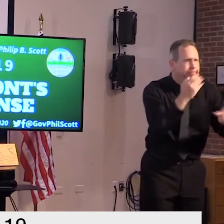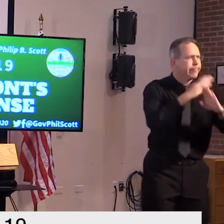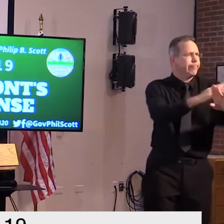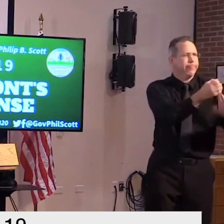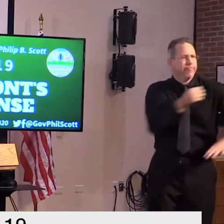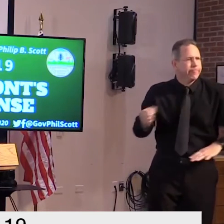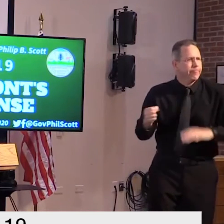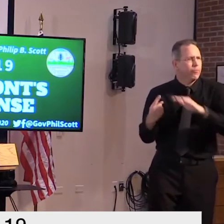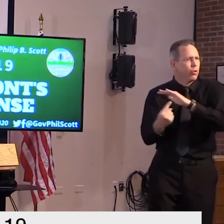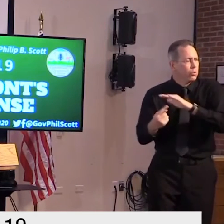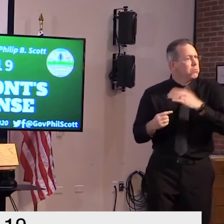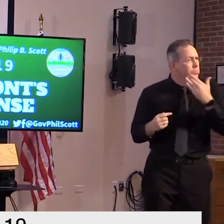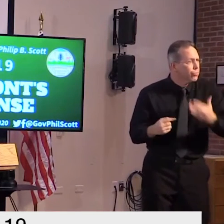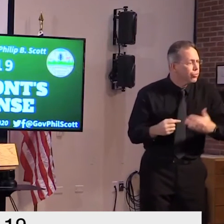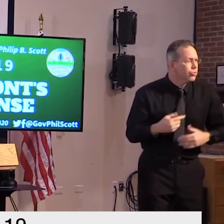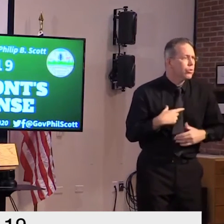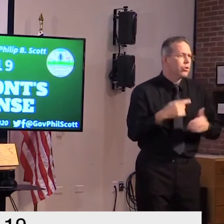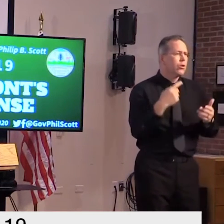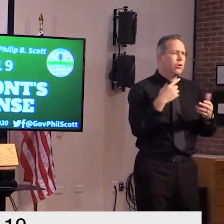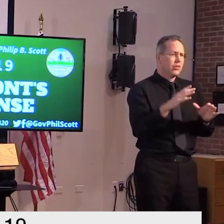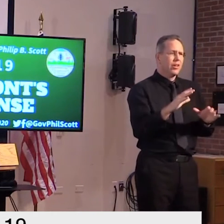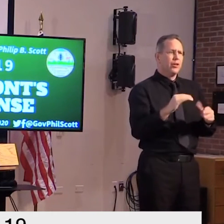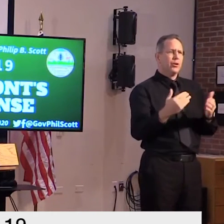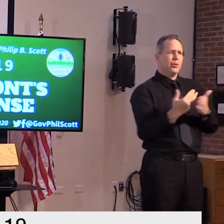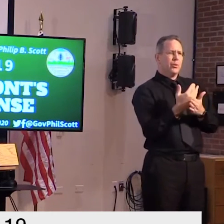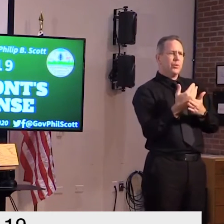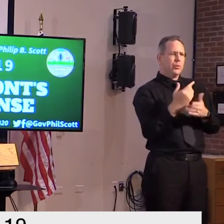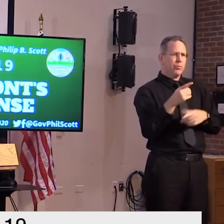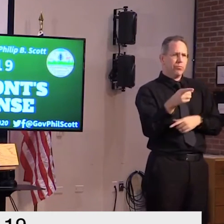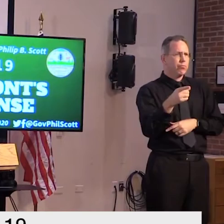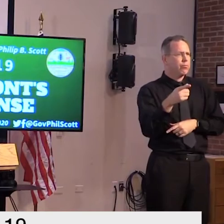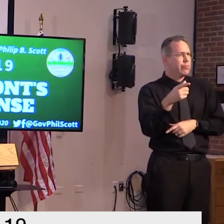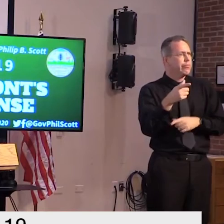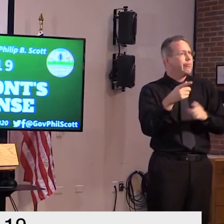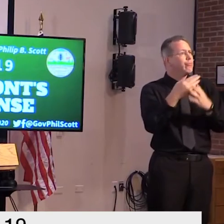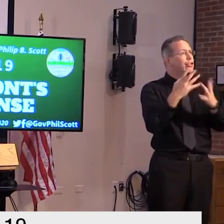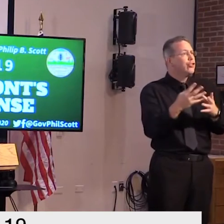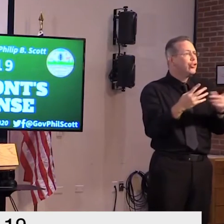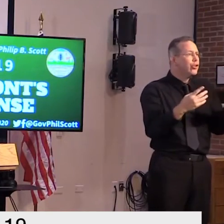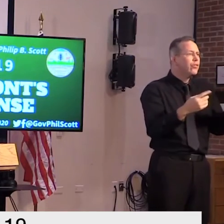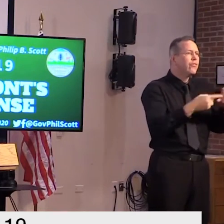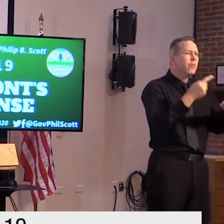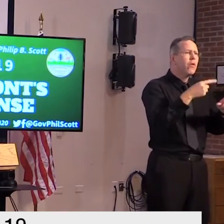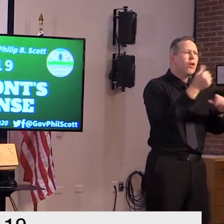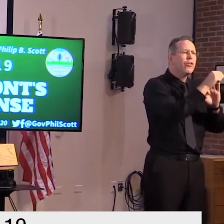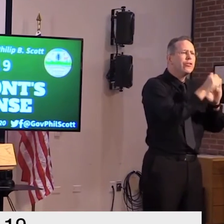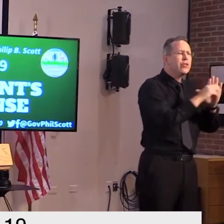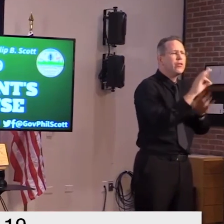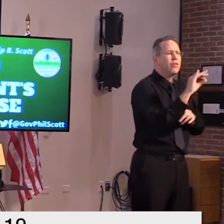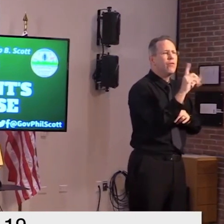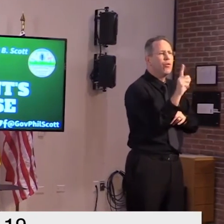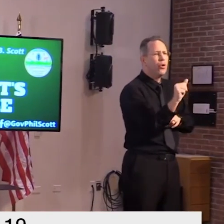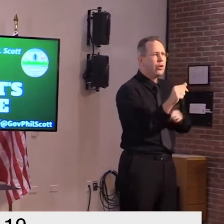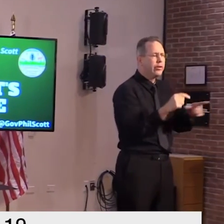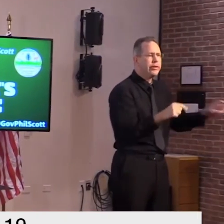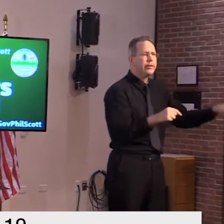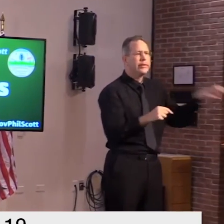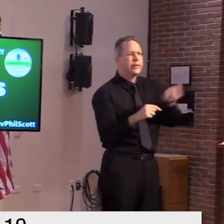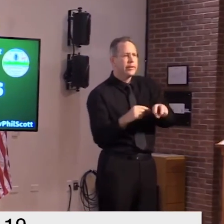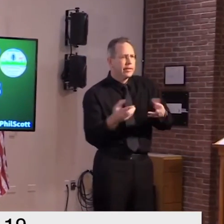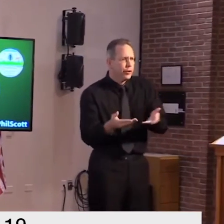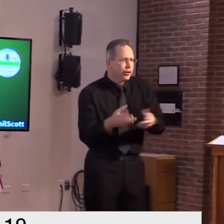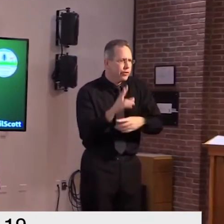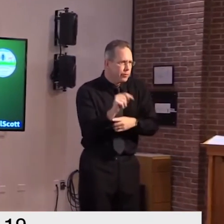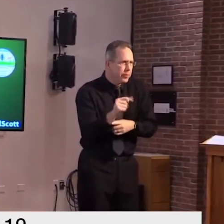that has tested positive and is quarantined and has been quarantined since uh returning